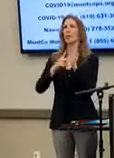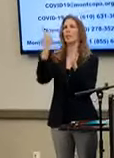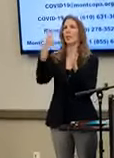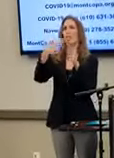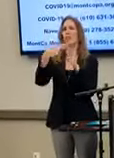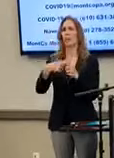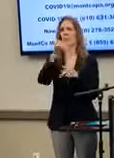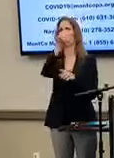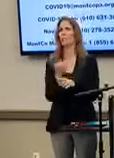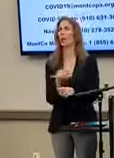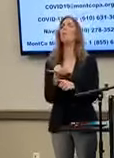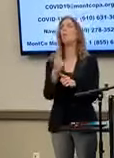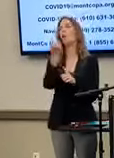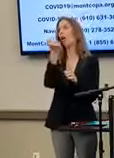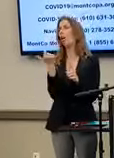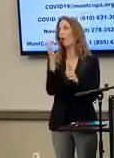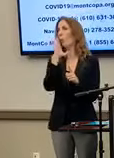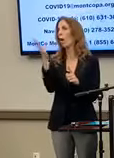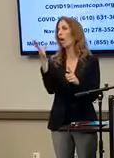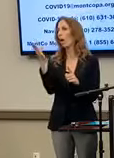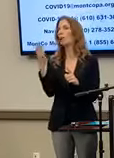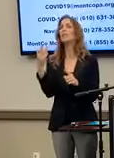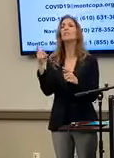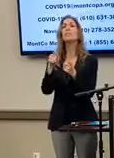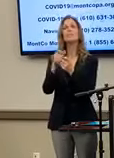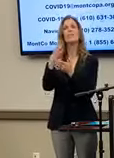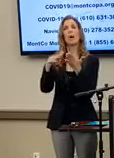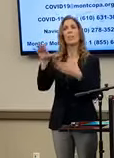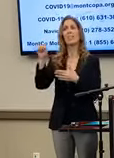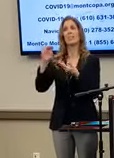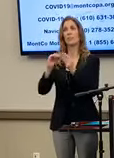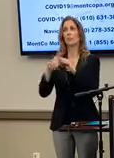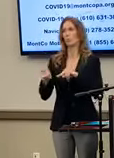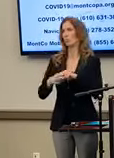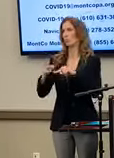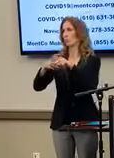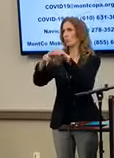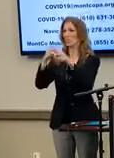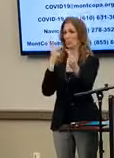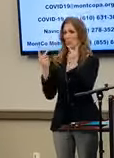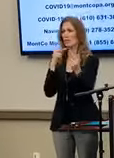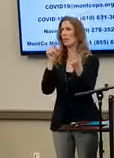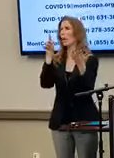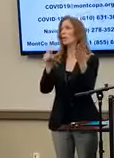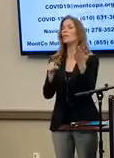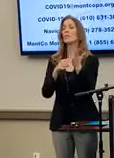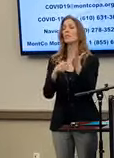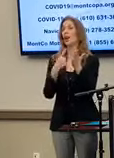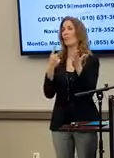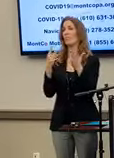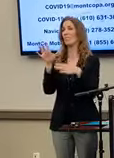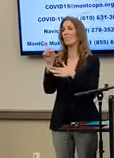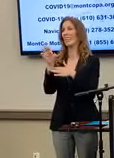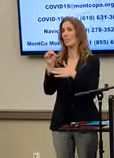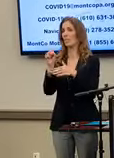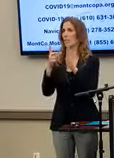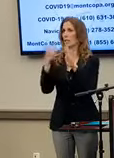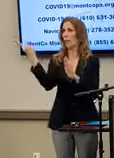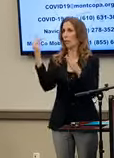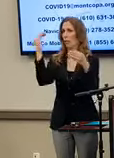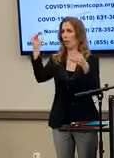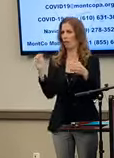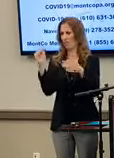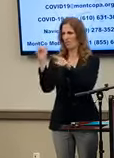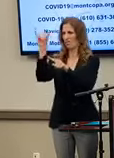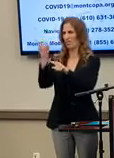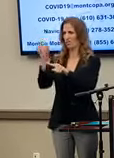is not unusual, and particularly since the case numbers have risen, that there are duplicate cases on the list